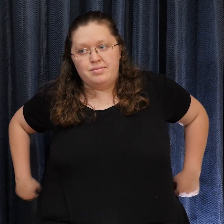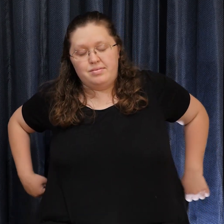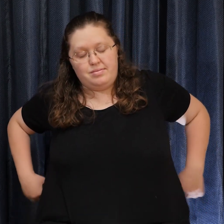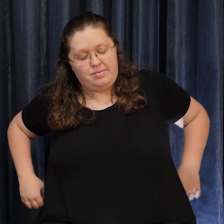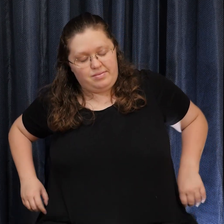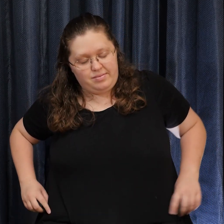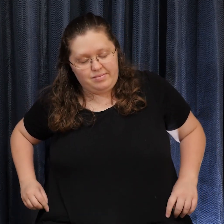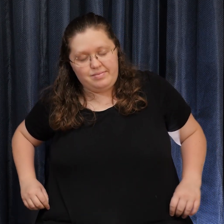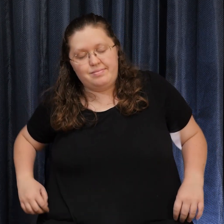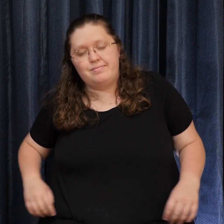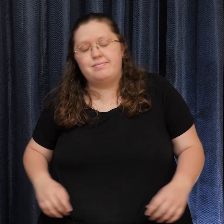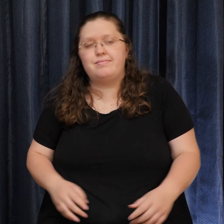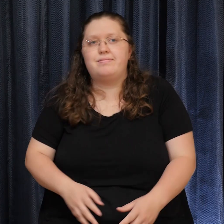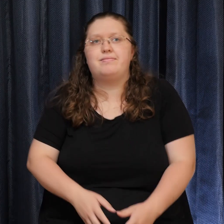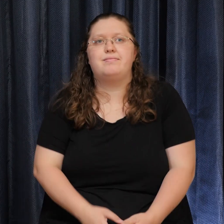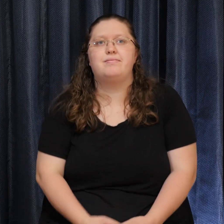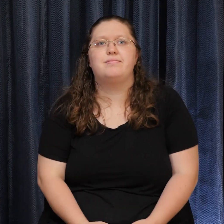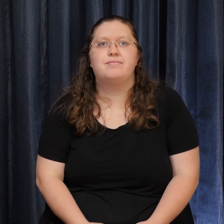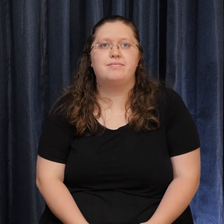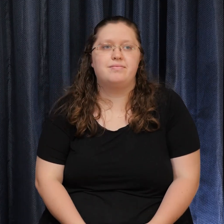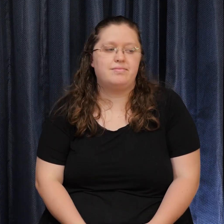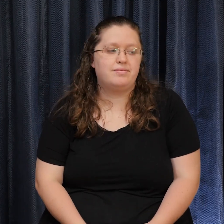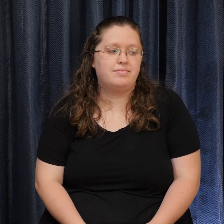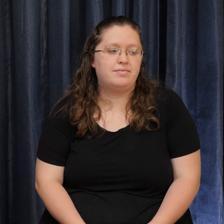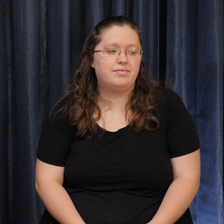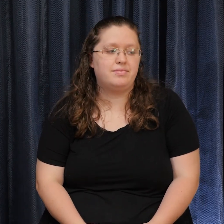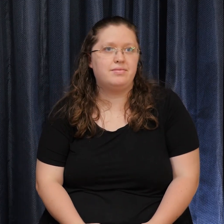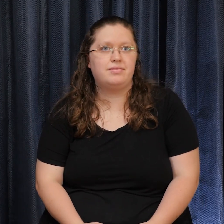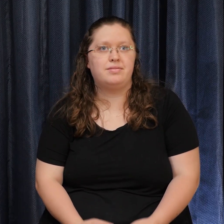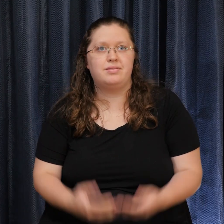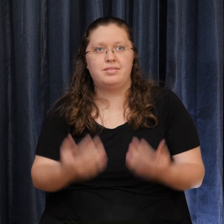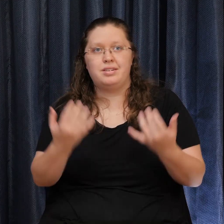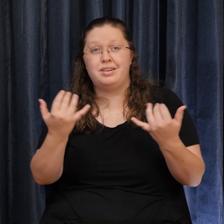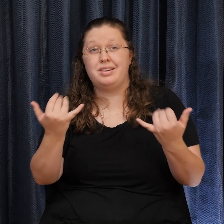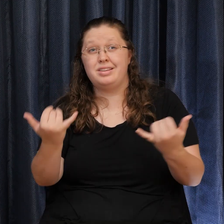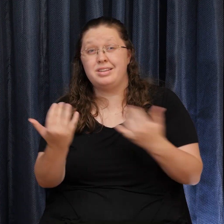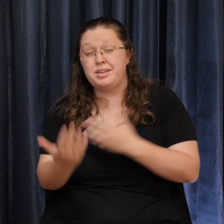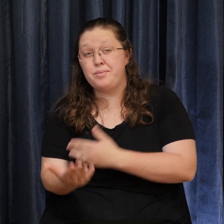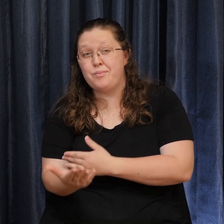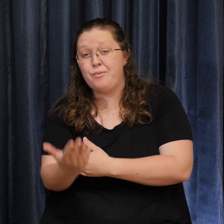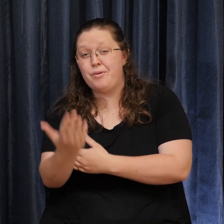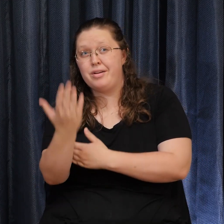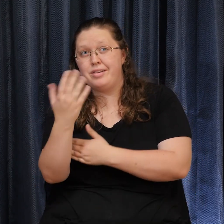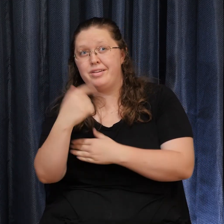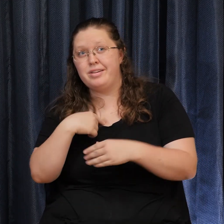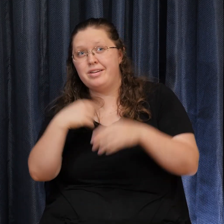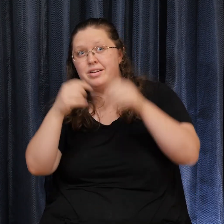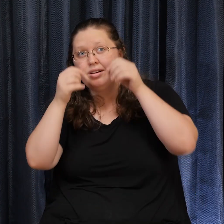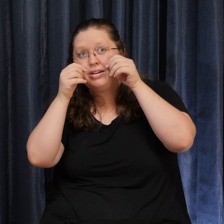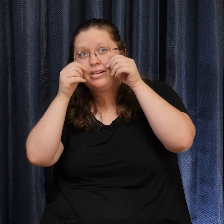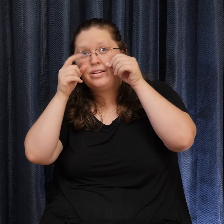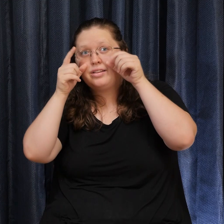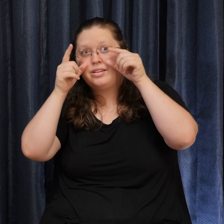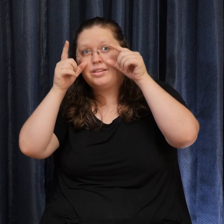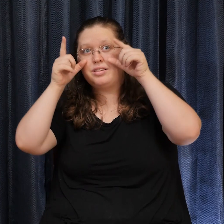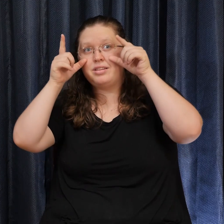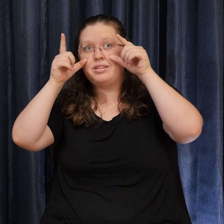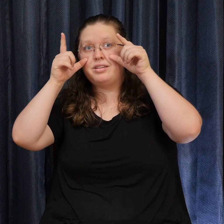Rise up this morning Smile with the rising